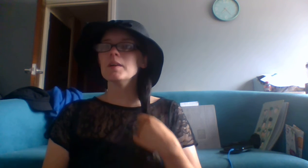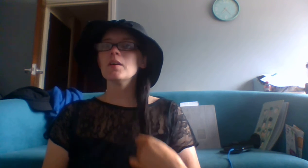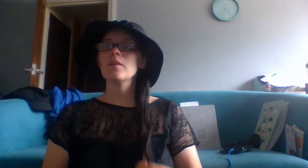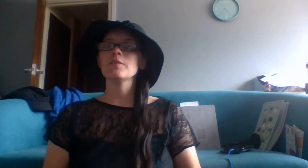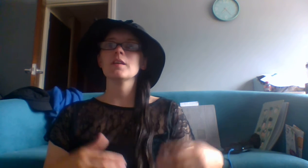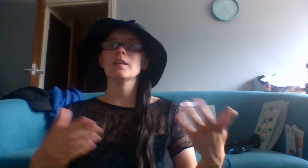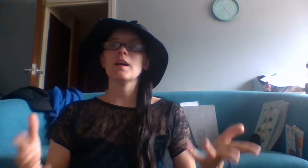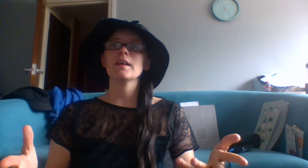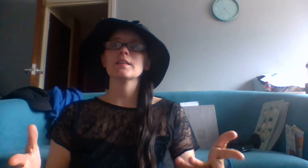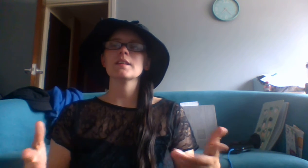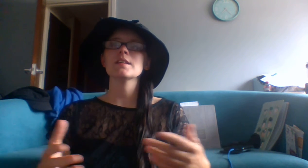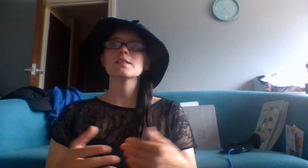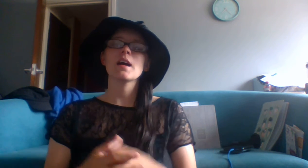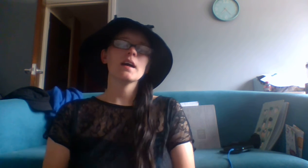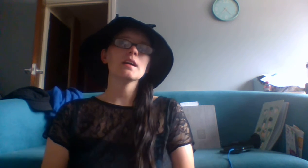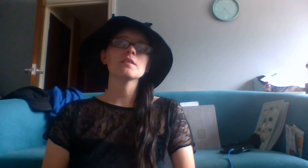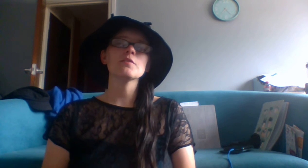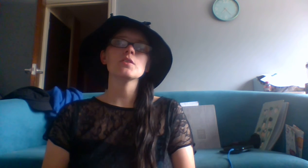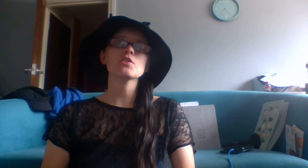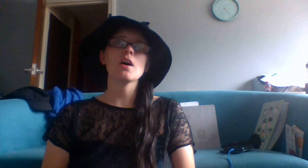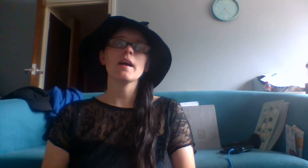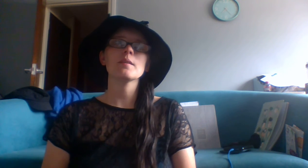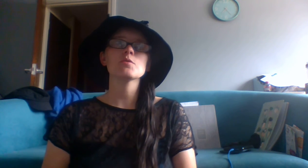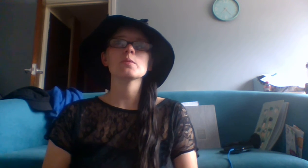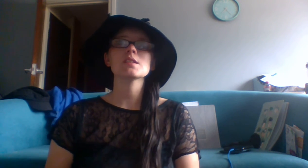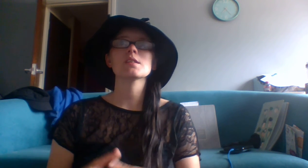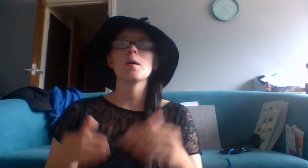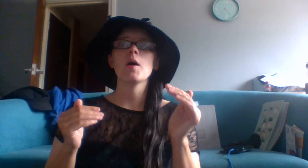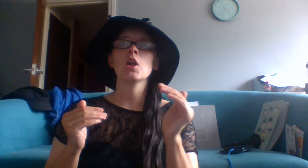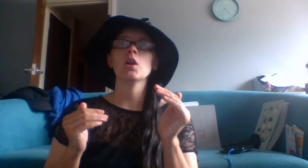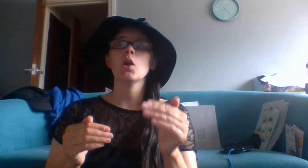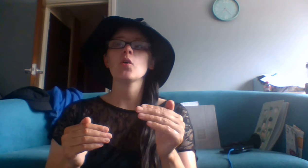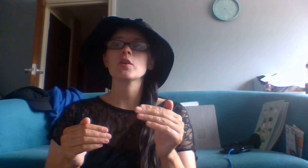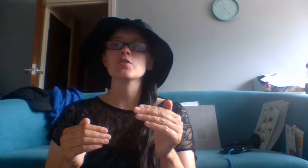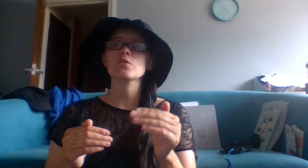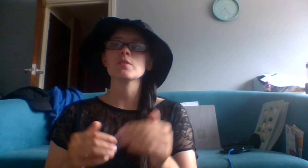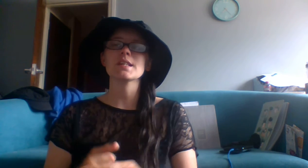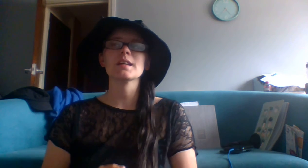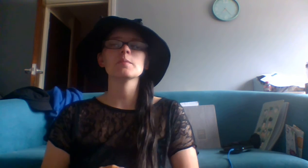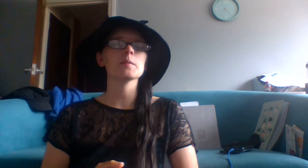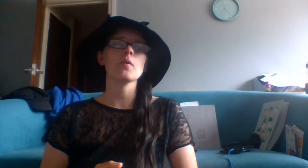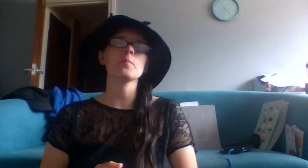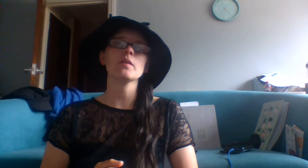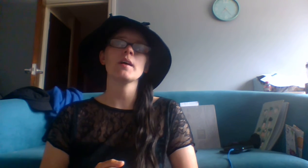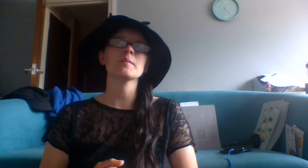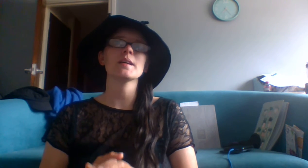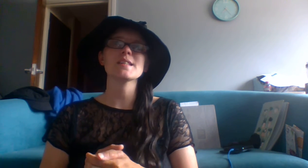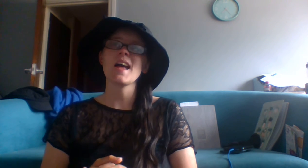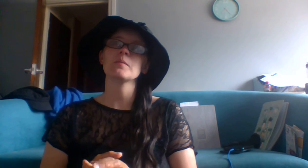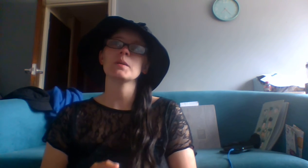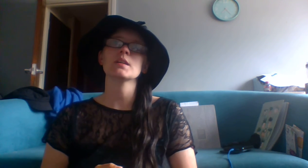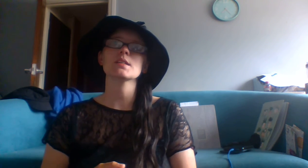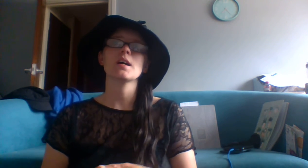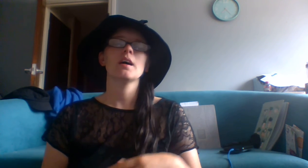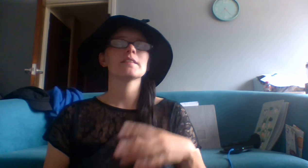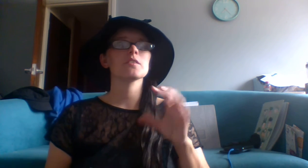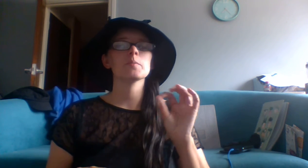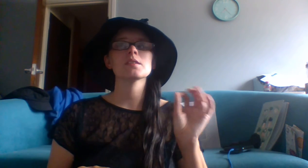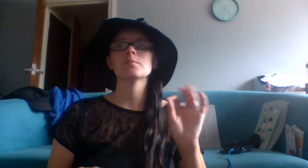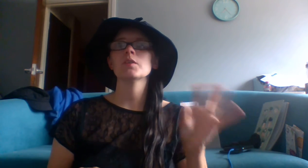me know if you like these. In the future I am doing some longer stories. They're going to be probably around about 10 minutes. So there'll be some